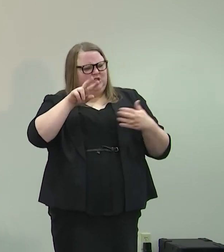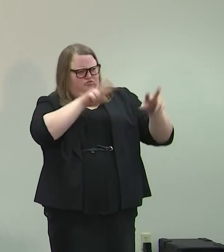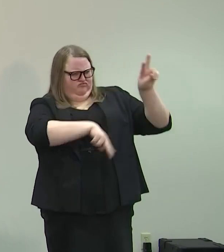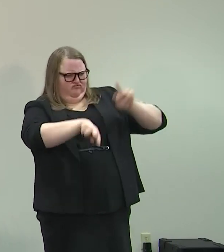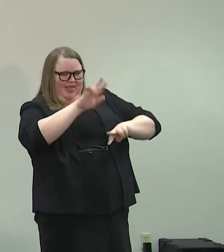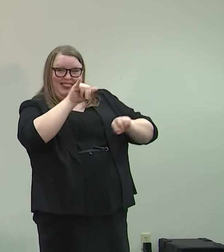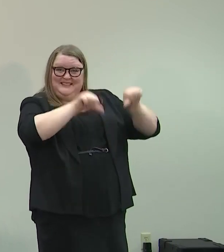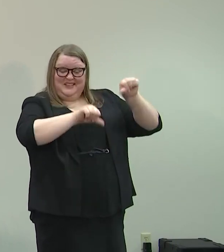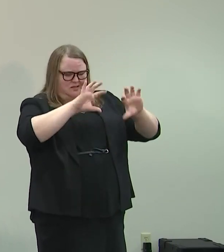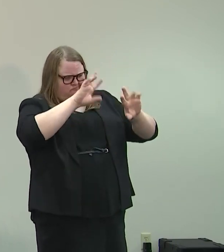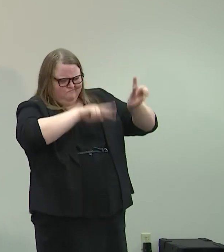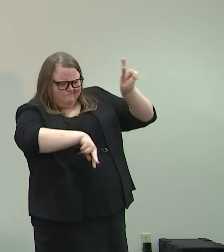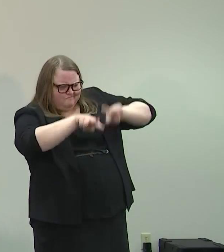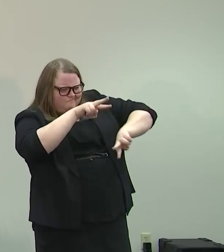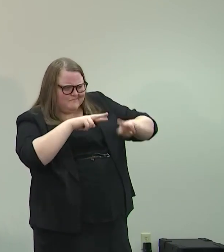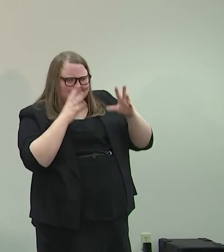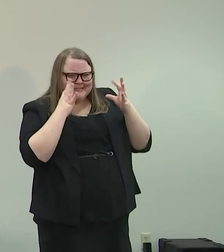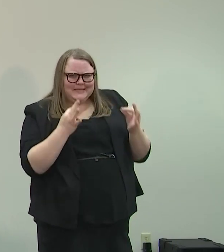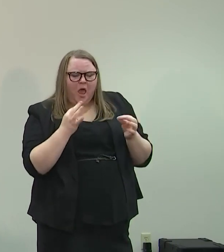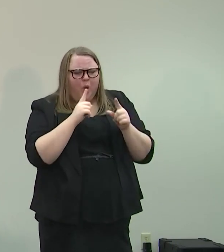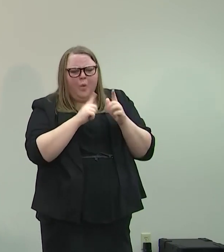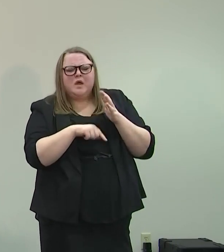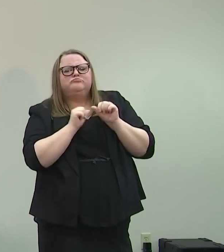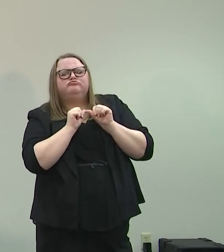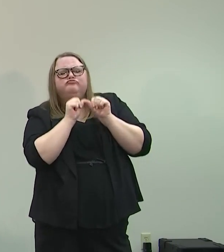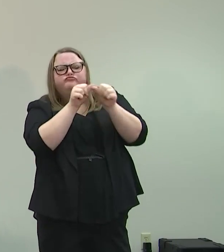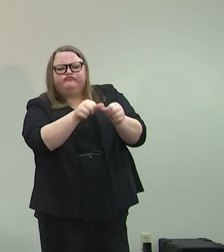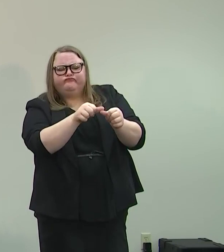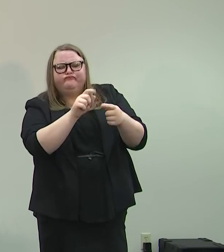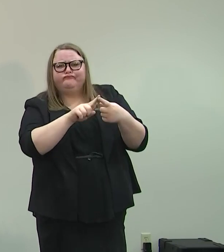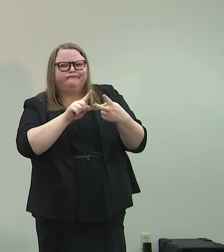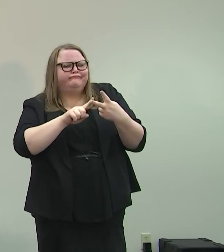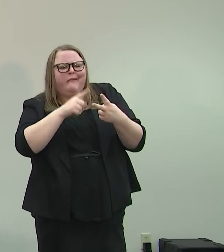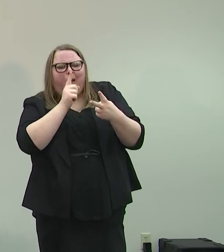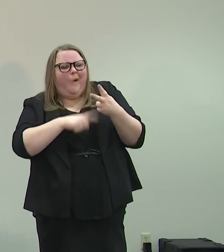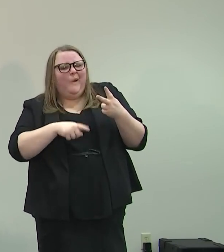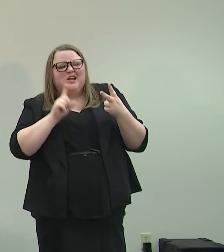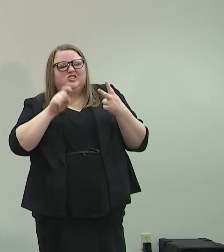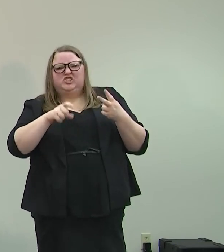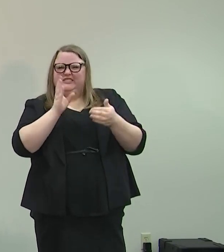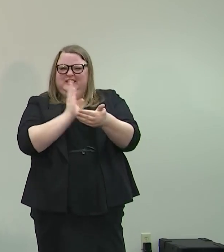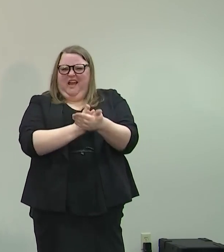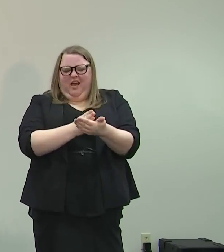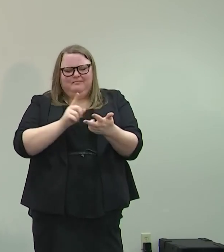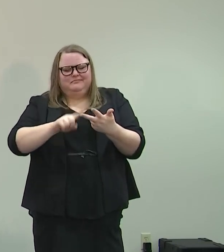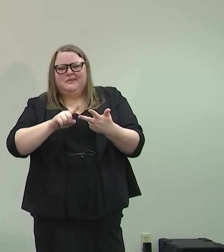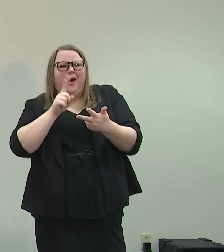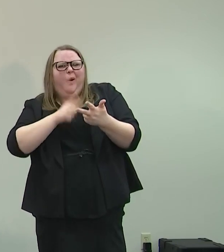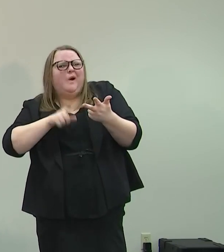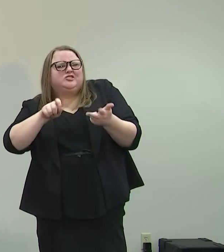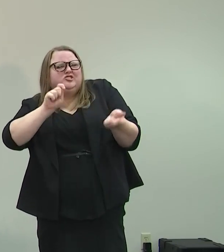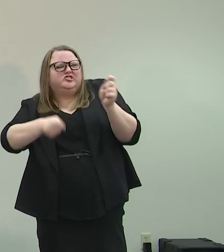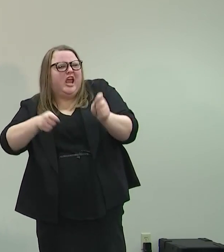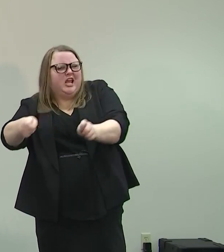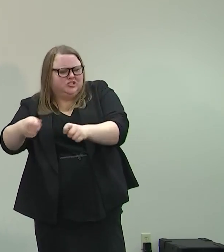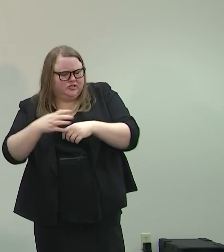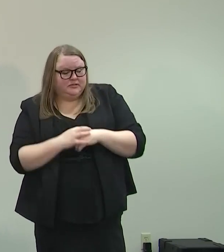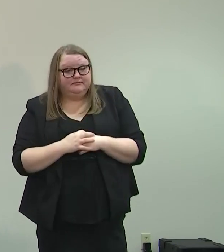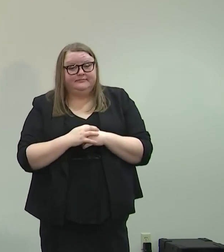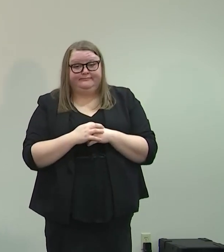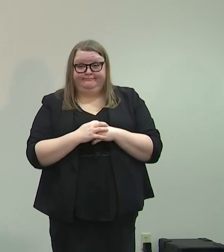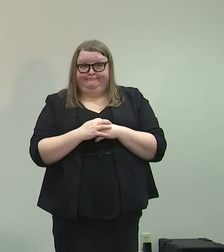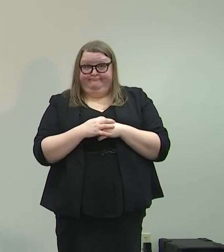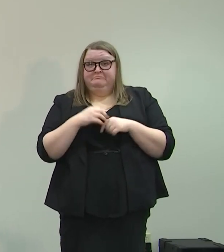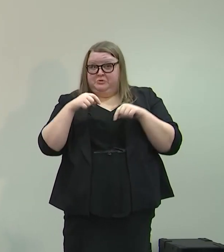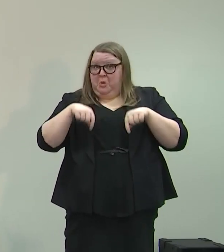continue, what measures we should not, and what measures should be changed. As a result, I've asked my